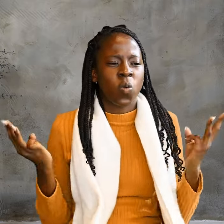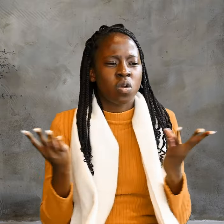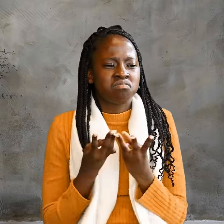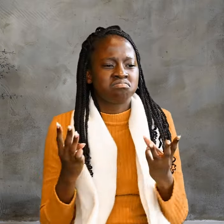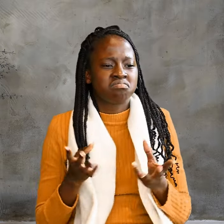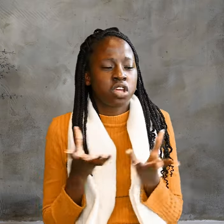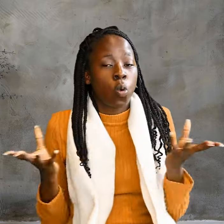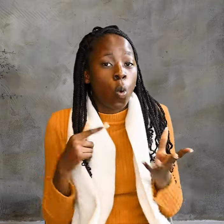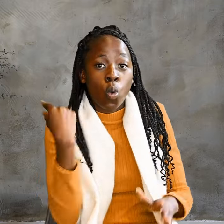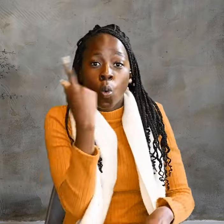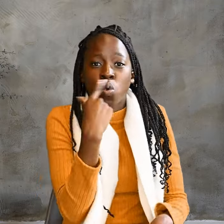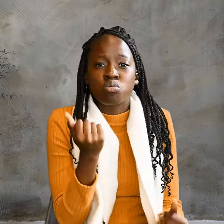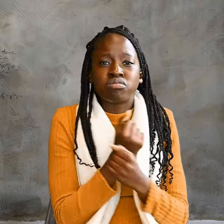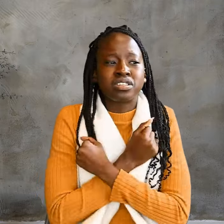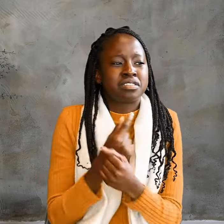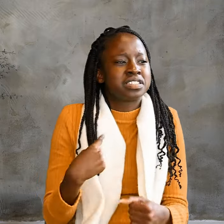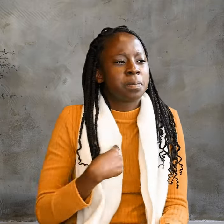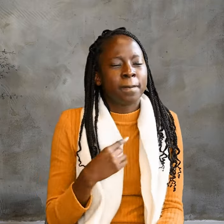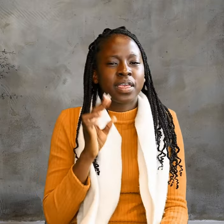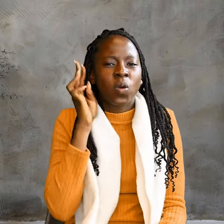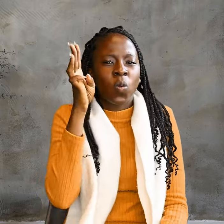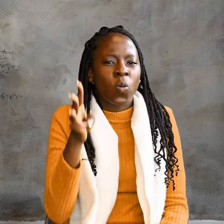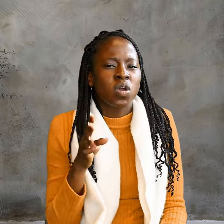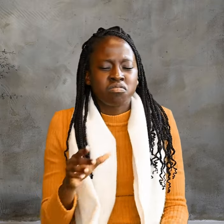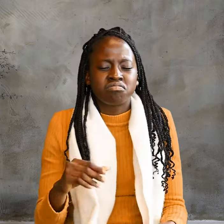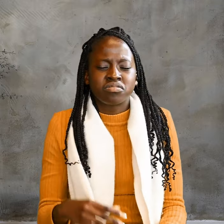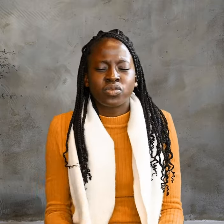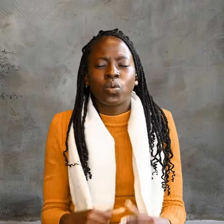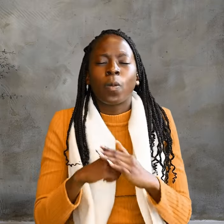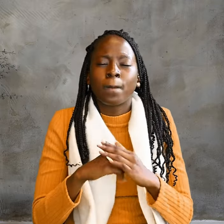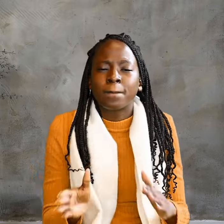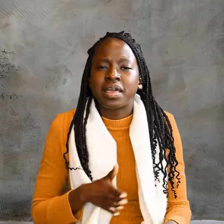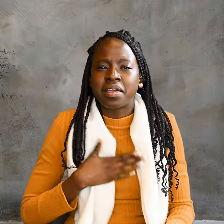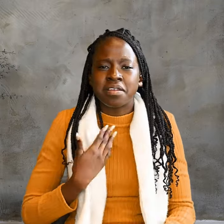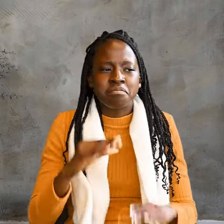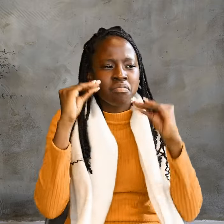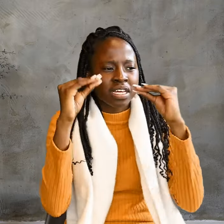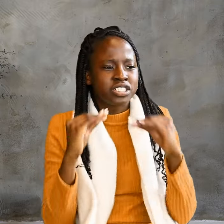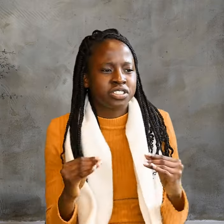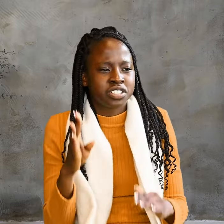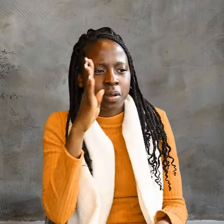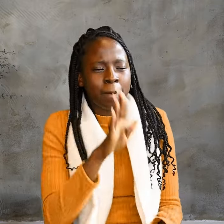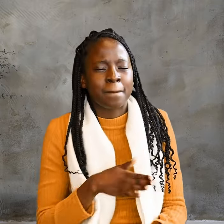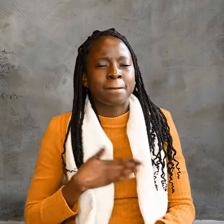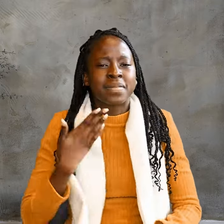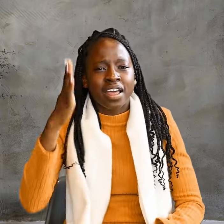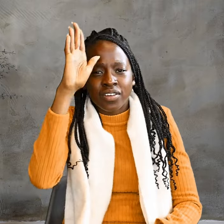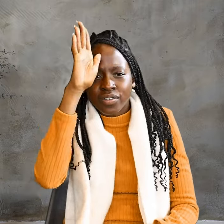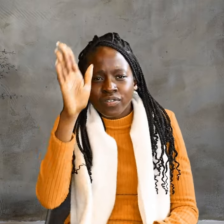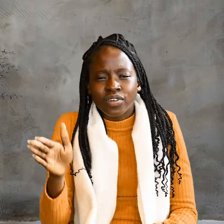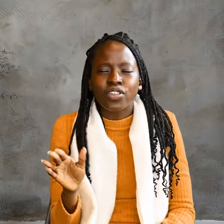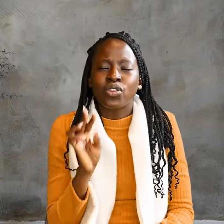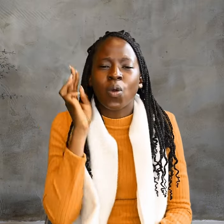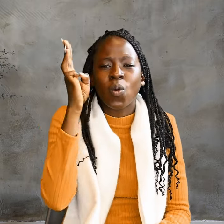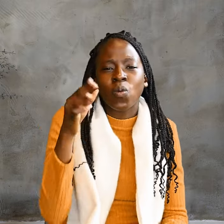me will obey my teaching. My Father will love them and we will come to them